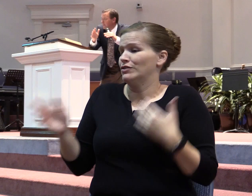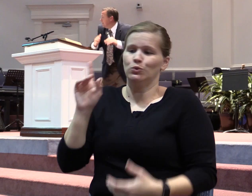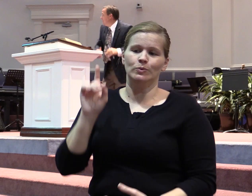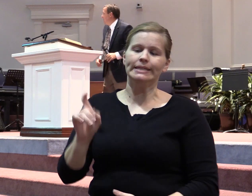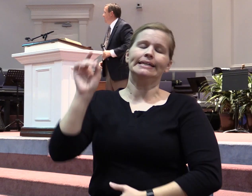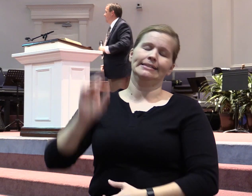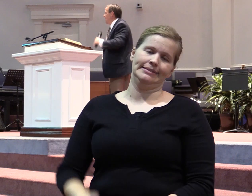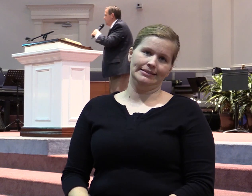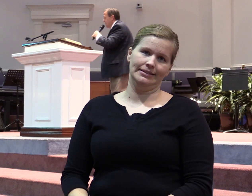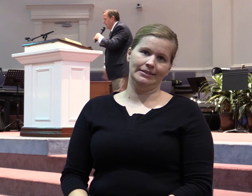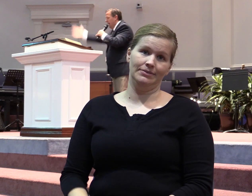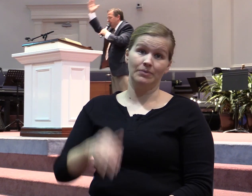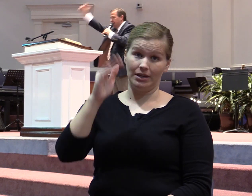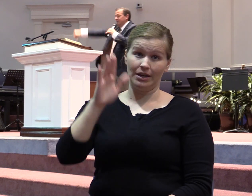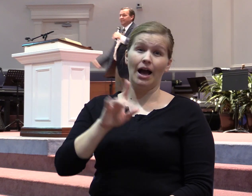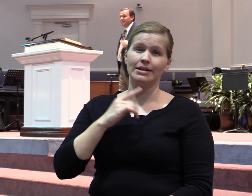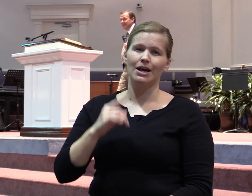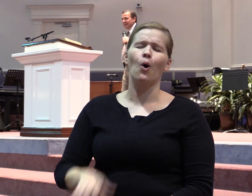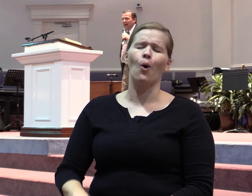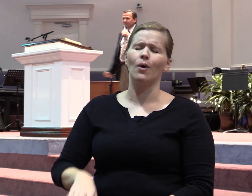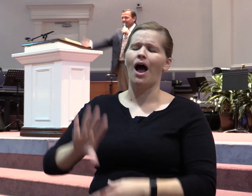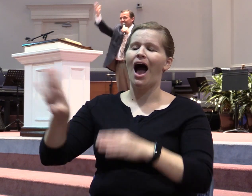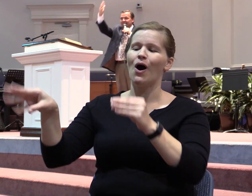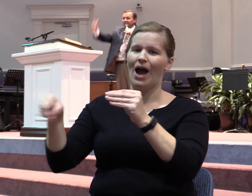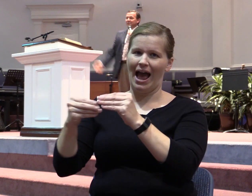God said, I'll add that to you. I'll give that to you.